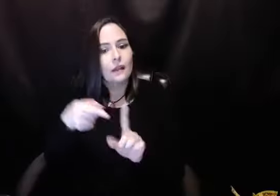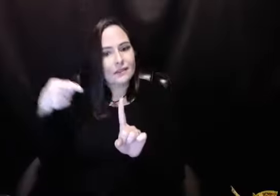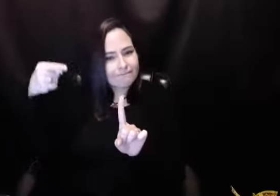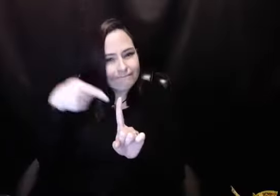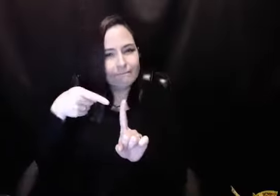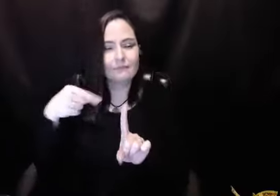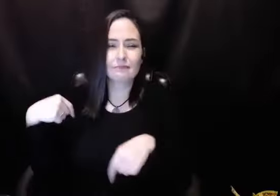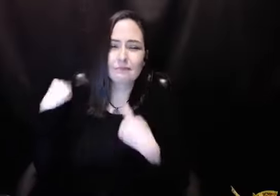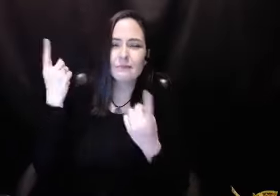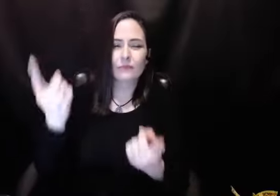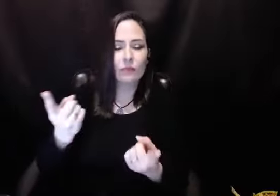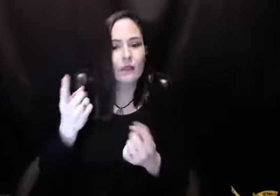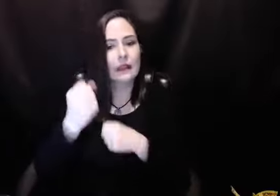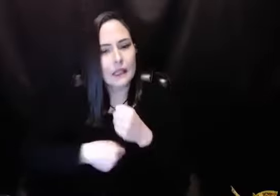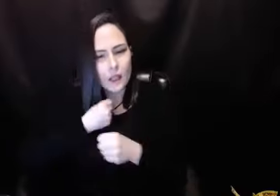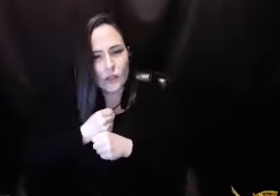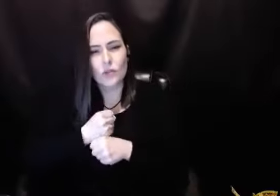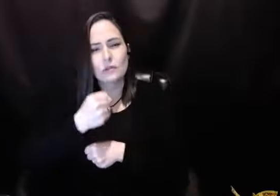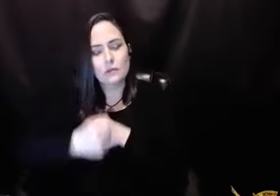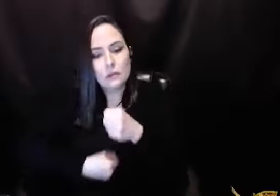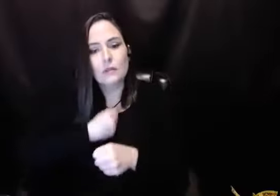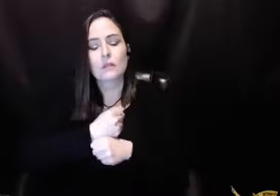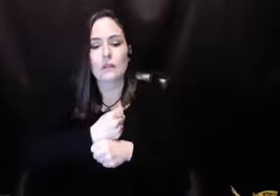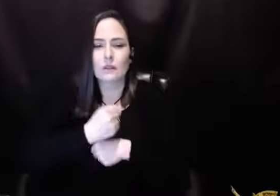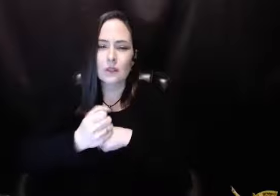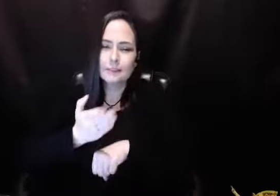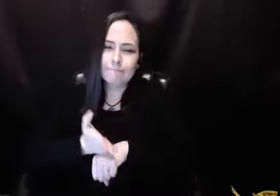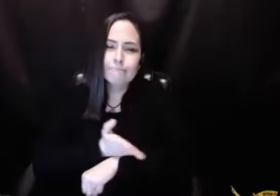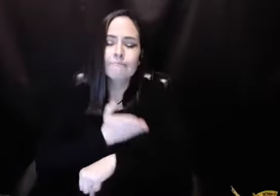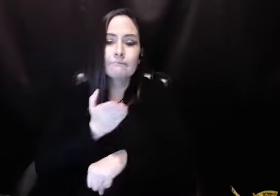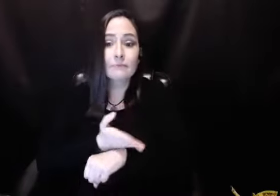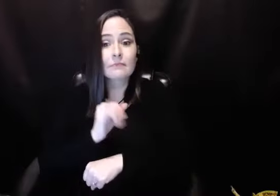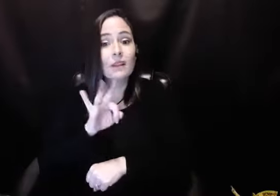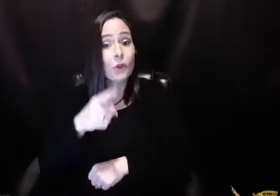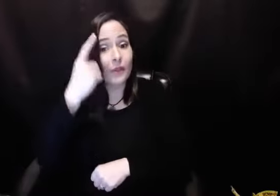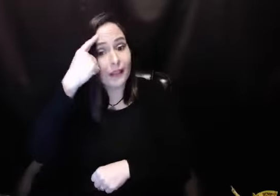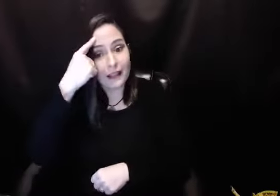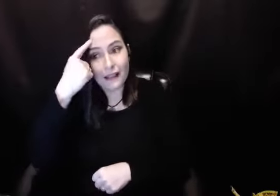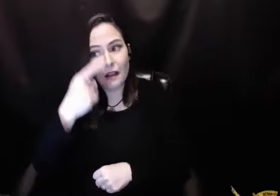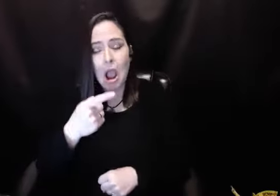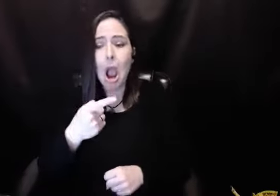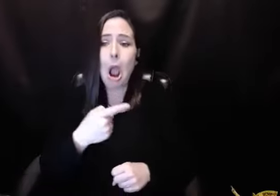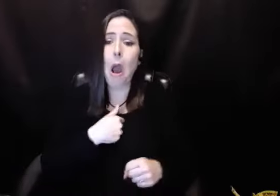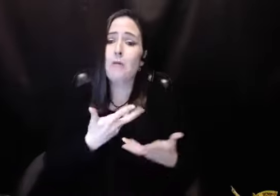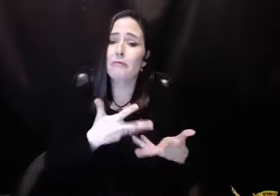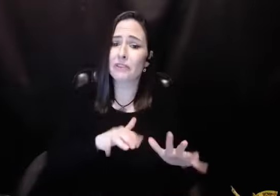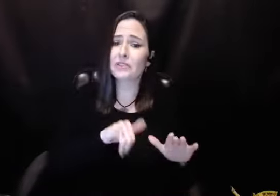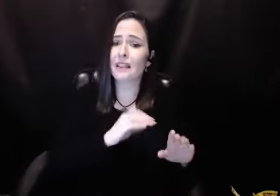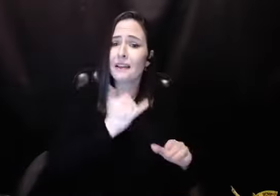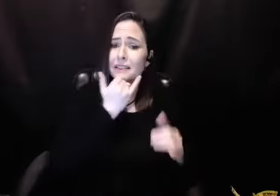action. And so this was what, that was one of the main things we have worked on over the years. And if you think you're ever rid of one, you're